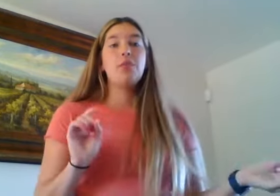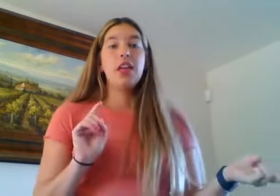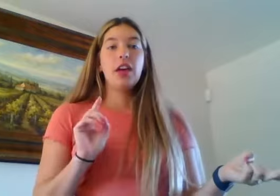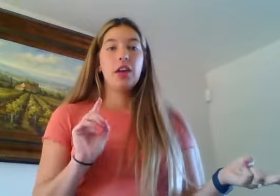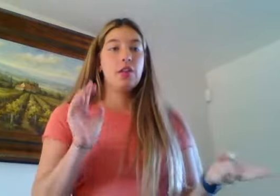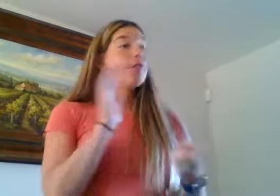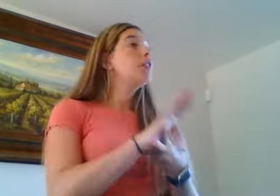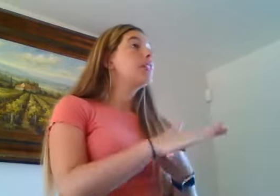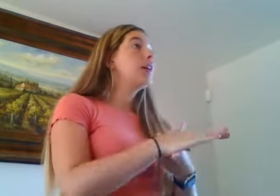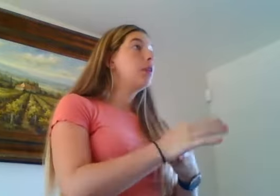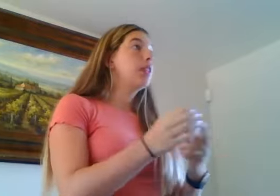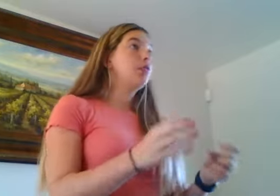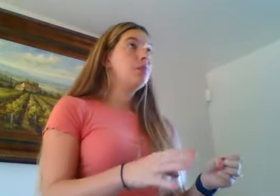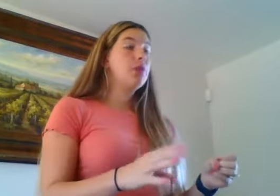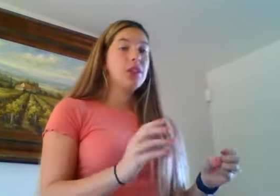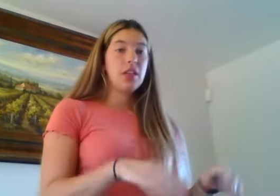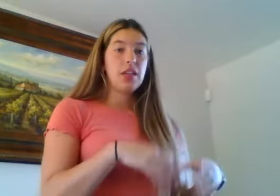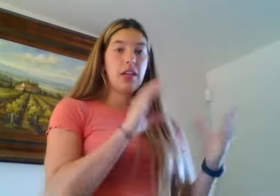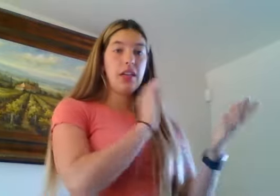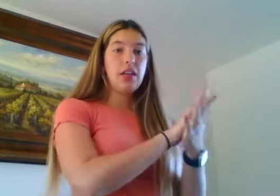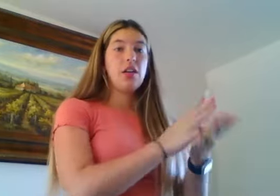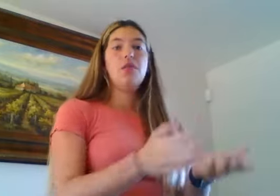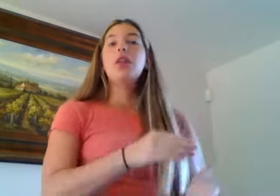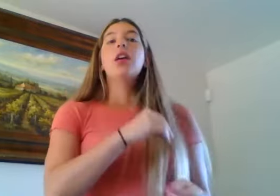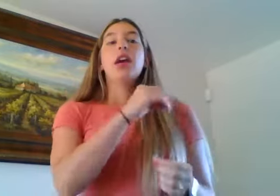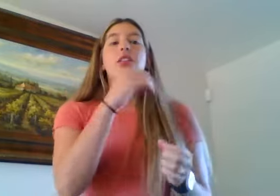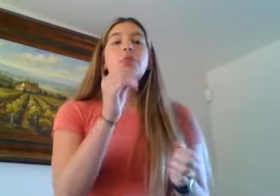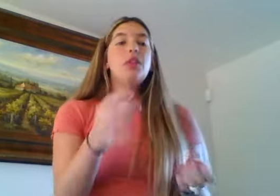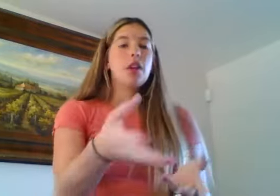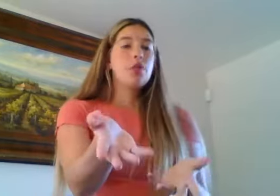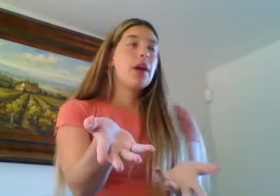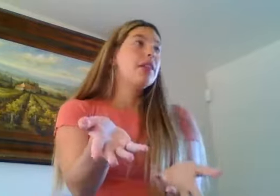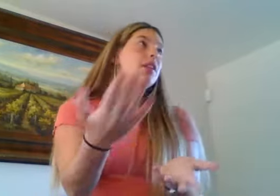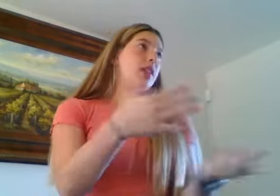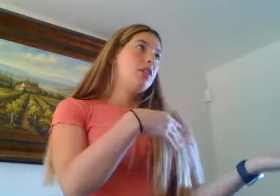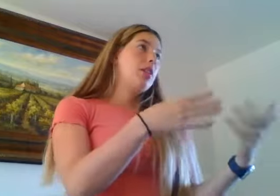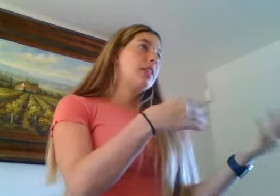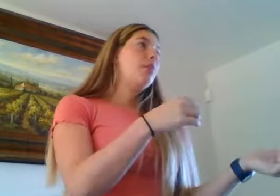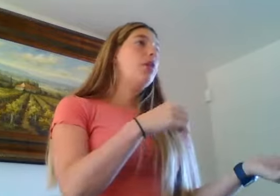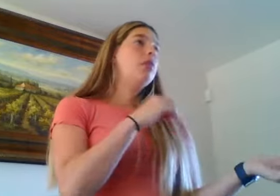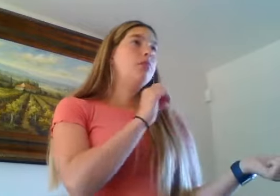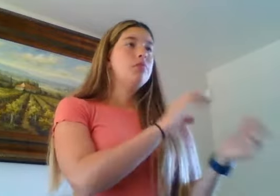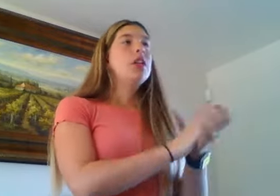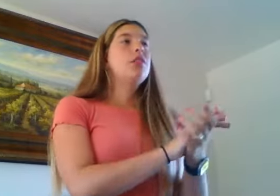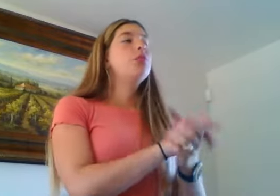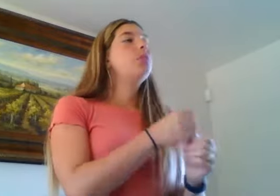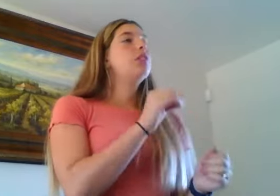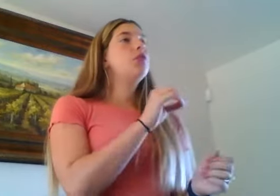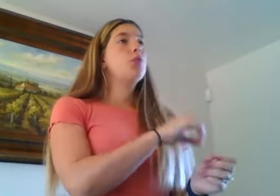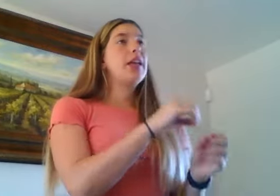be the first syllable that we put, as we're gonna write it in your example, it will be easier to write